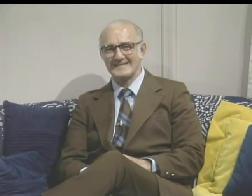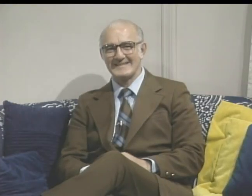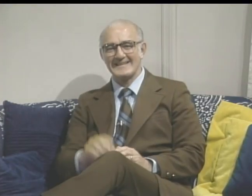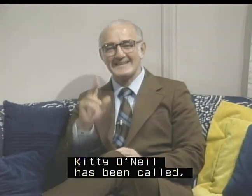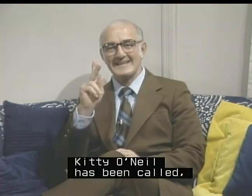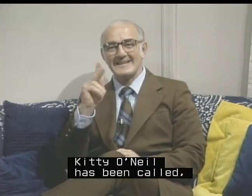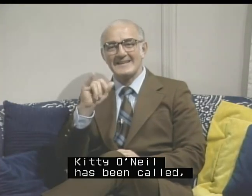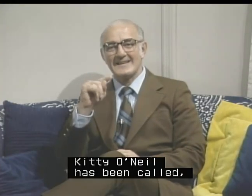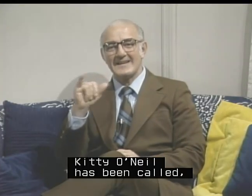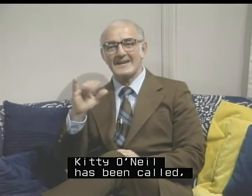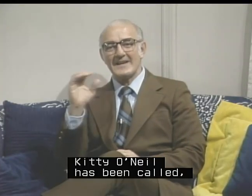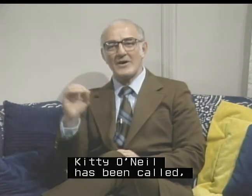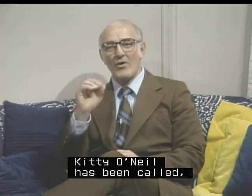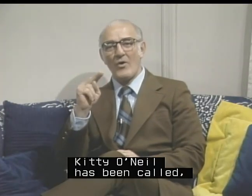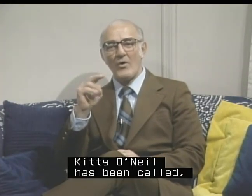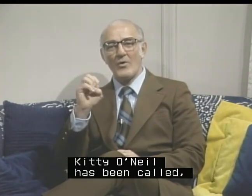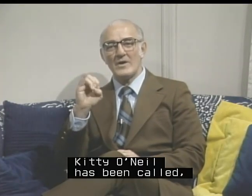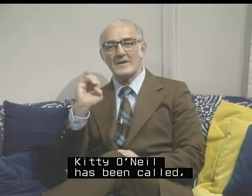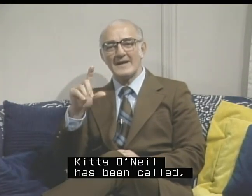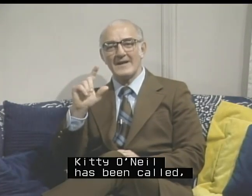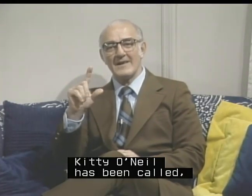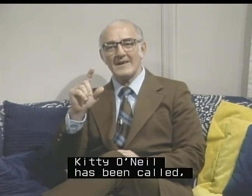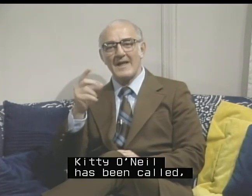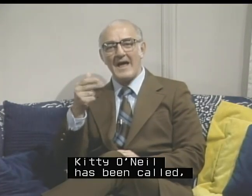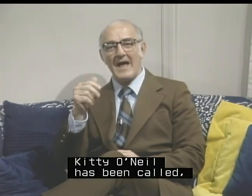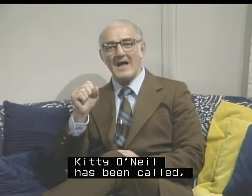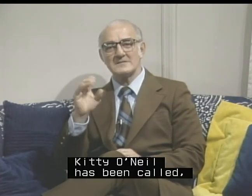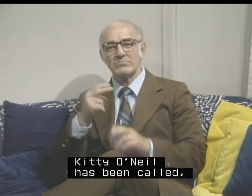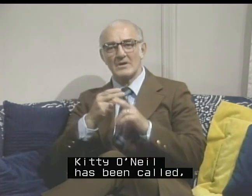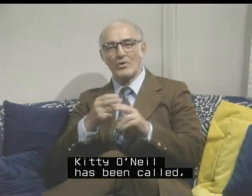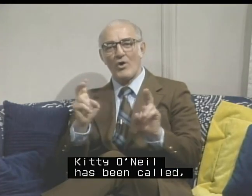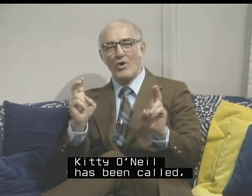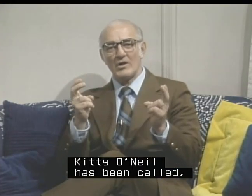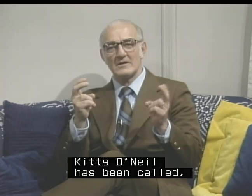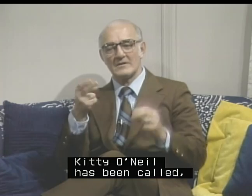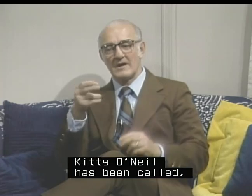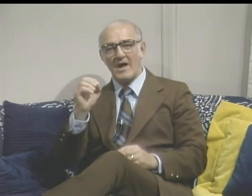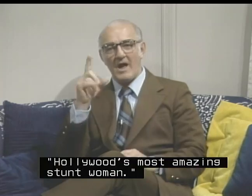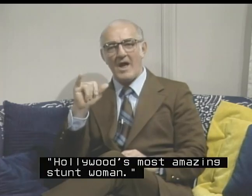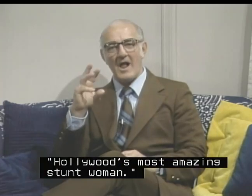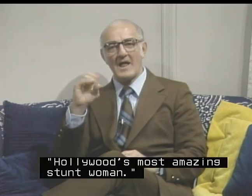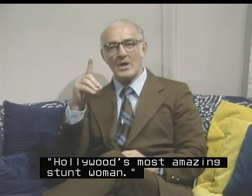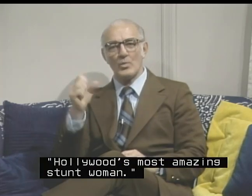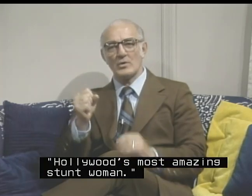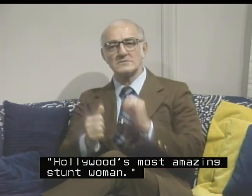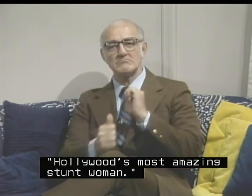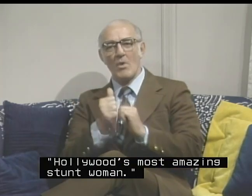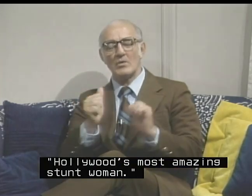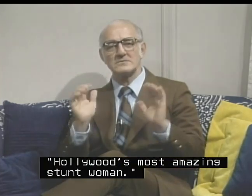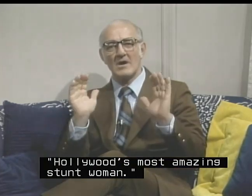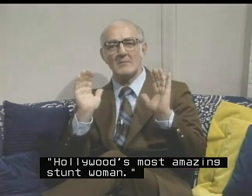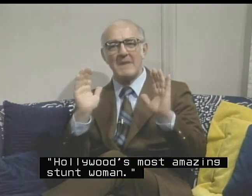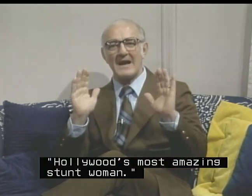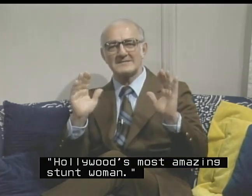Kitsie O'Neal has been called Hollywood's post-amazing